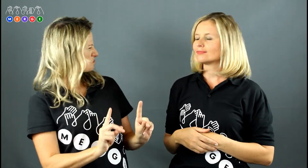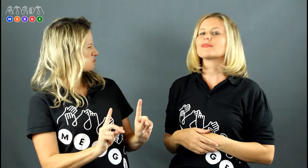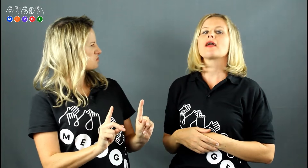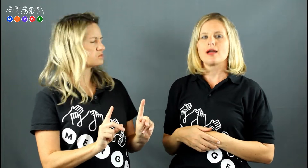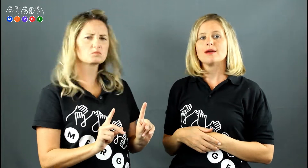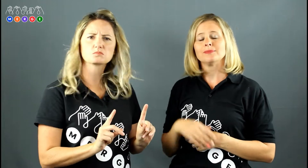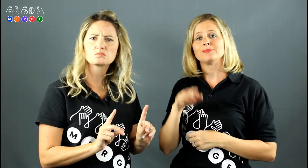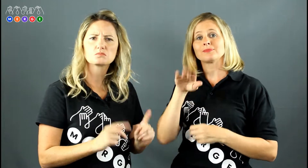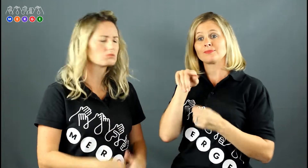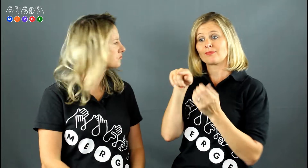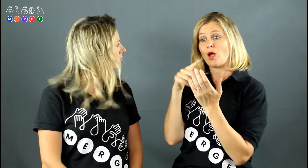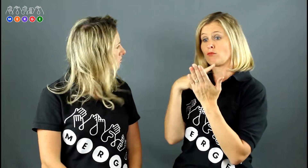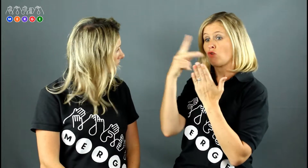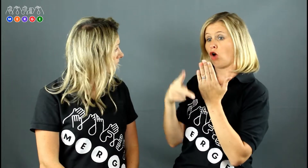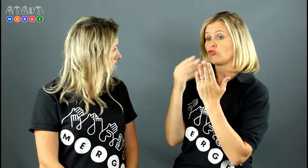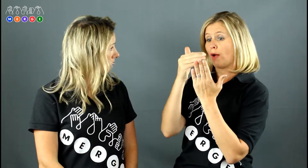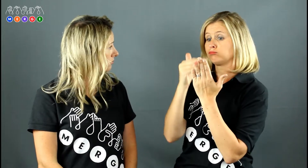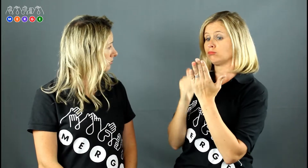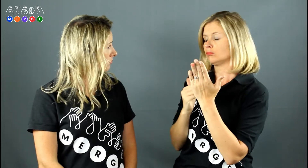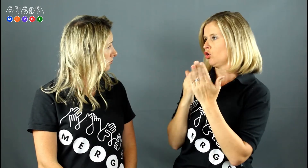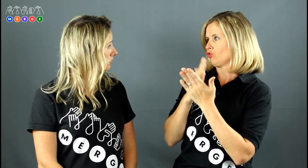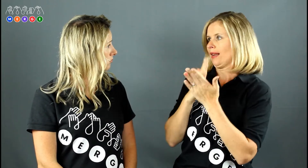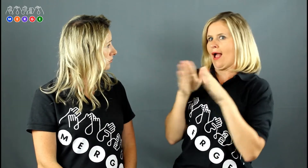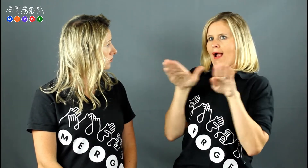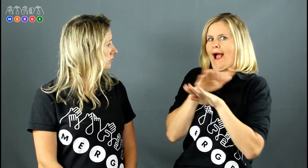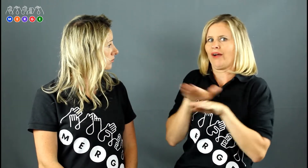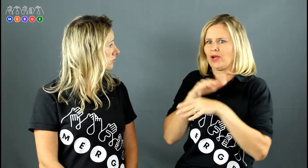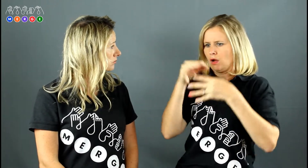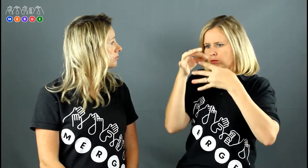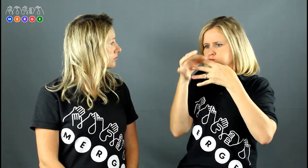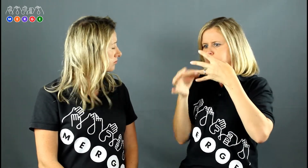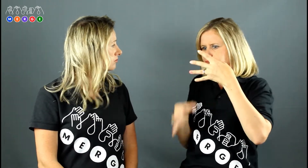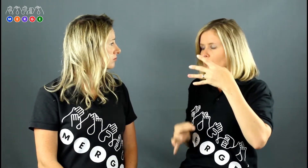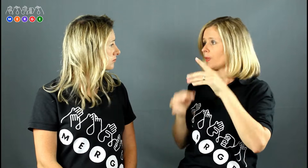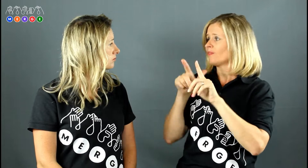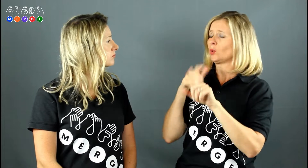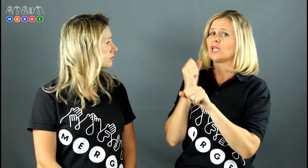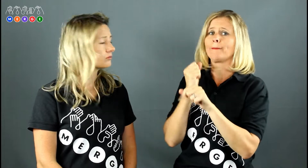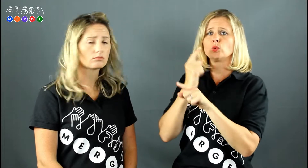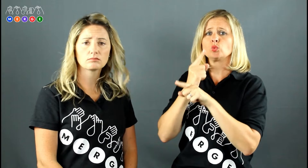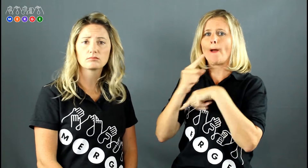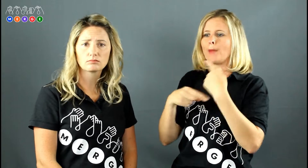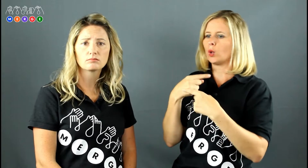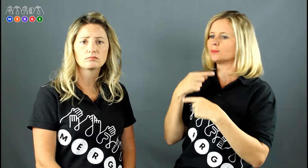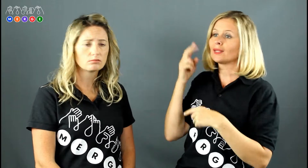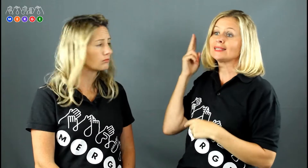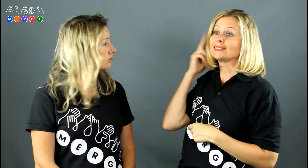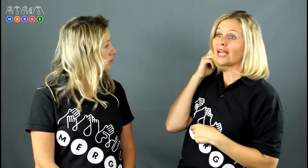so what's the content or program of this workshop? Well, the program really covers a variety of topics. For